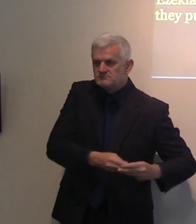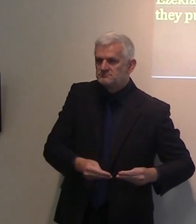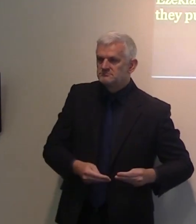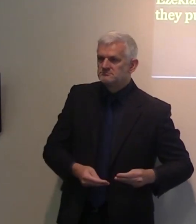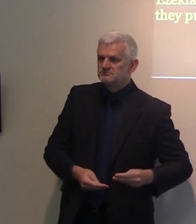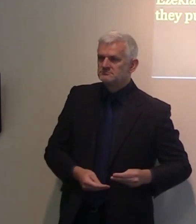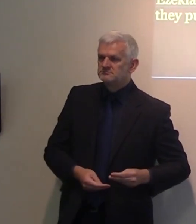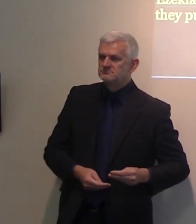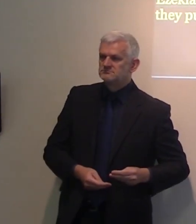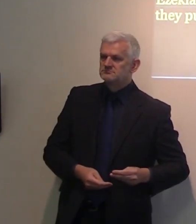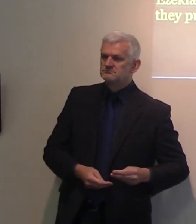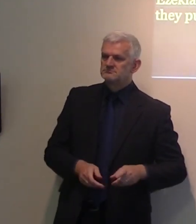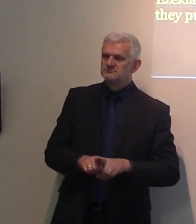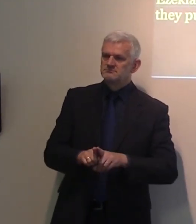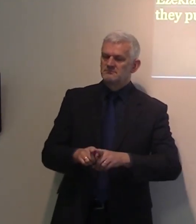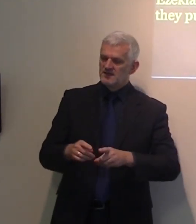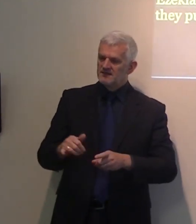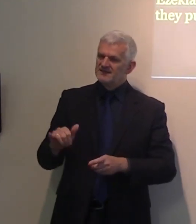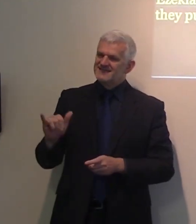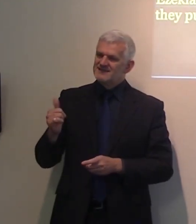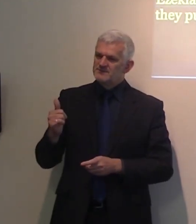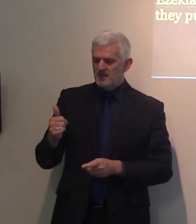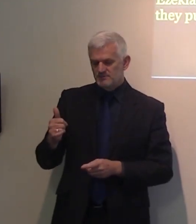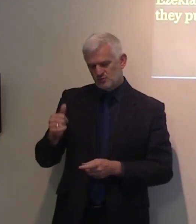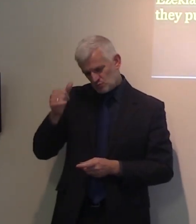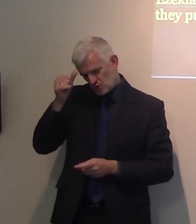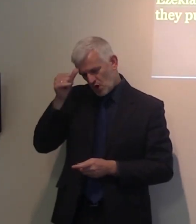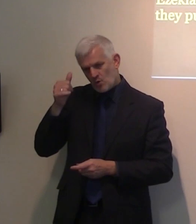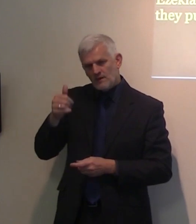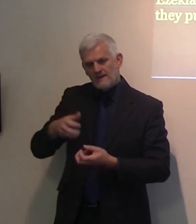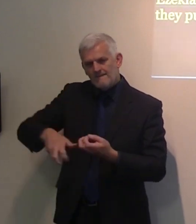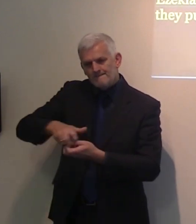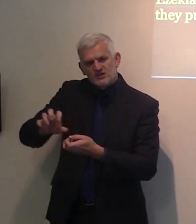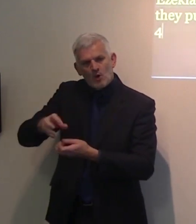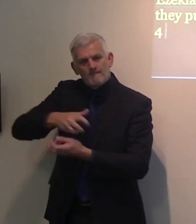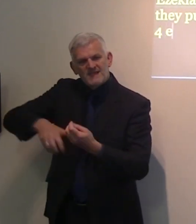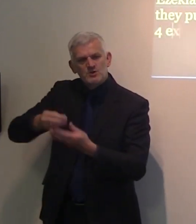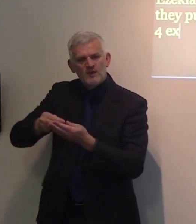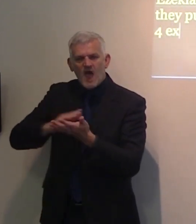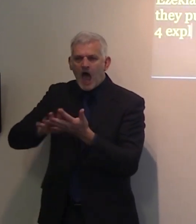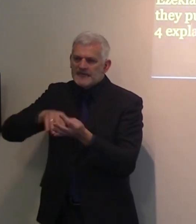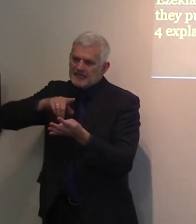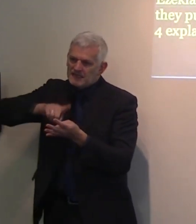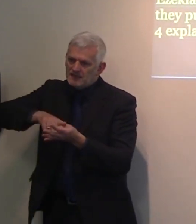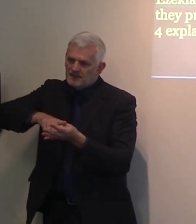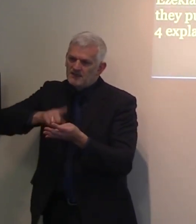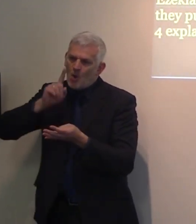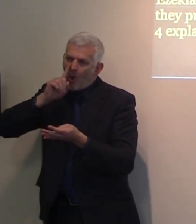are told that sometimes they will mix the salt with honey and olive oil. Then